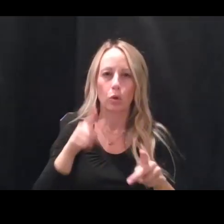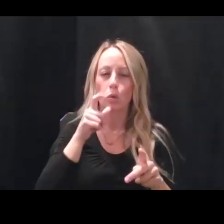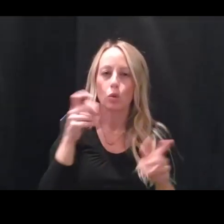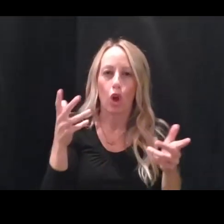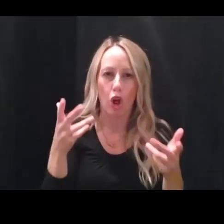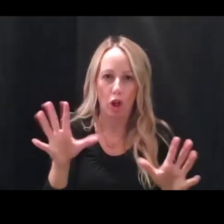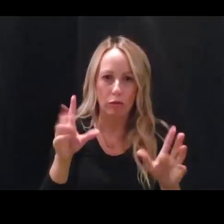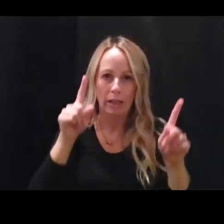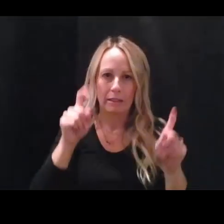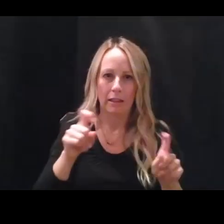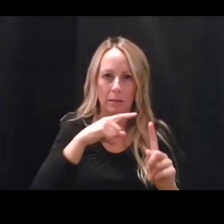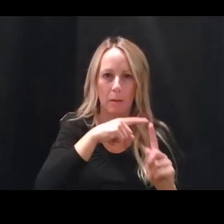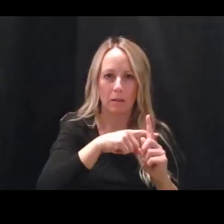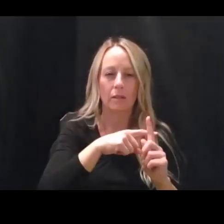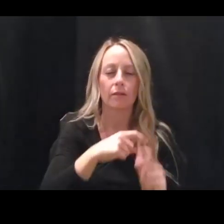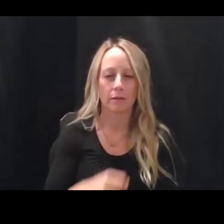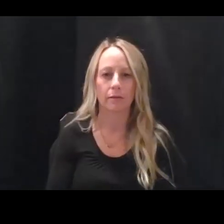conservative.